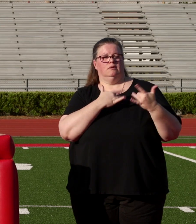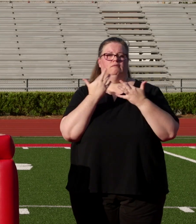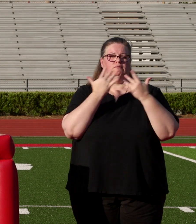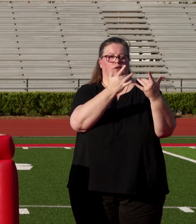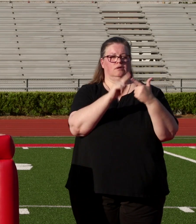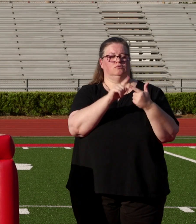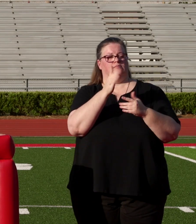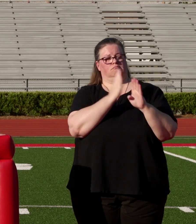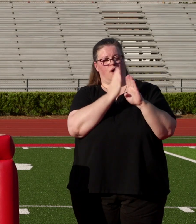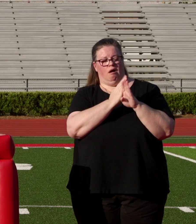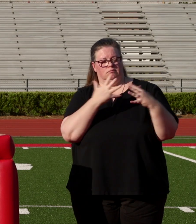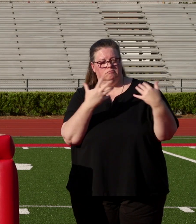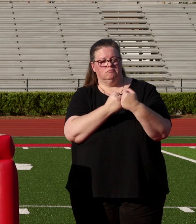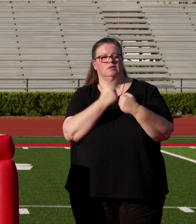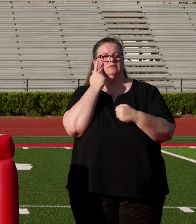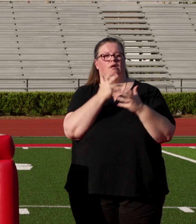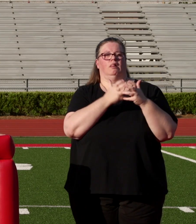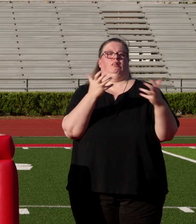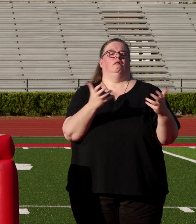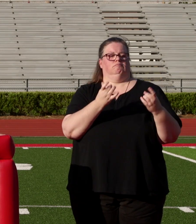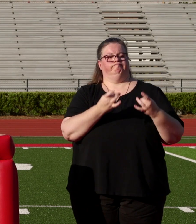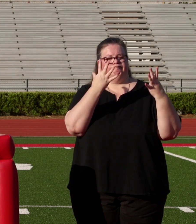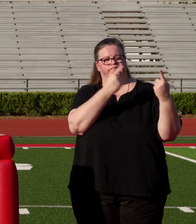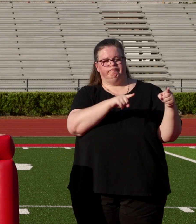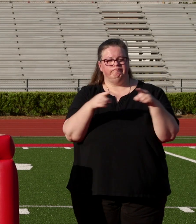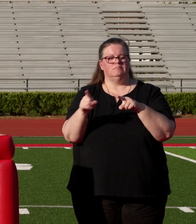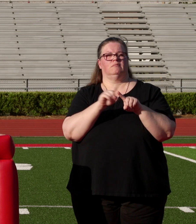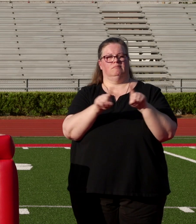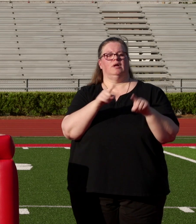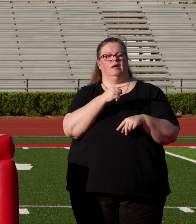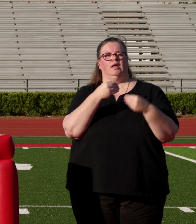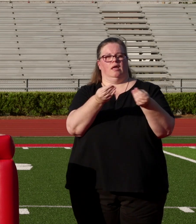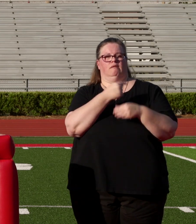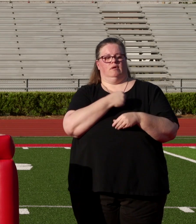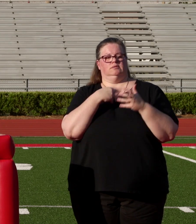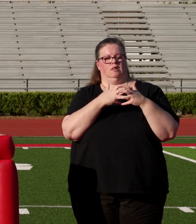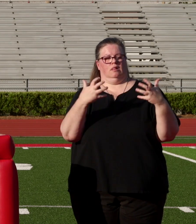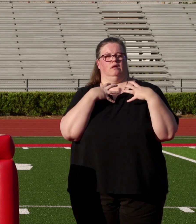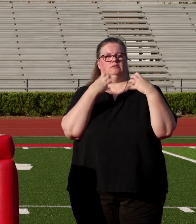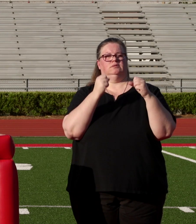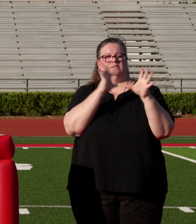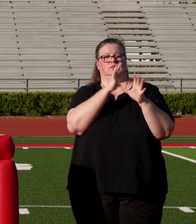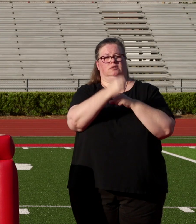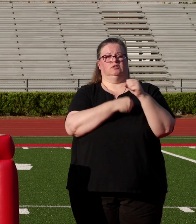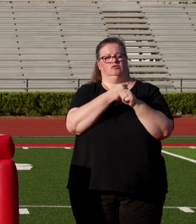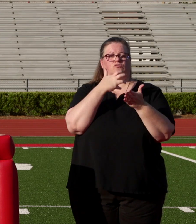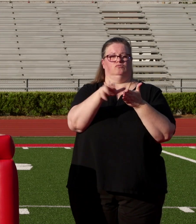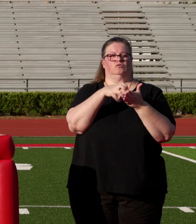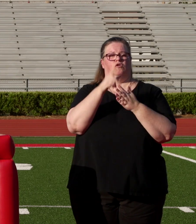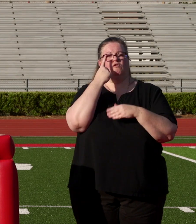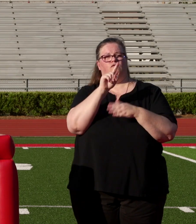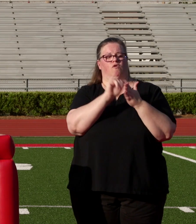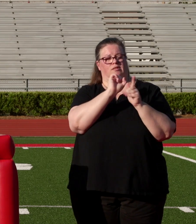wrecks, our school has seen a lot of chaos this year, but it has also seen a lot of healing. Senior year may have been a rough one for circumstances